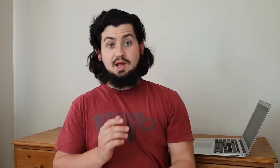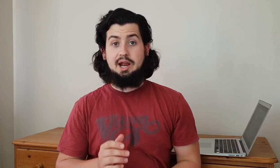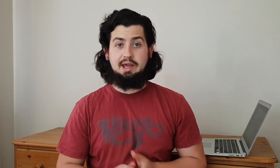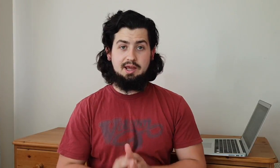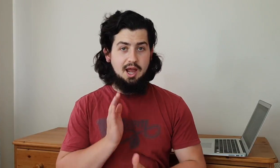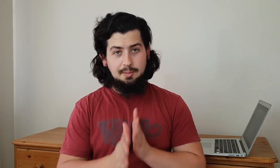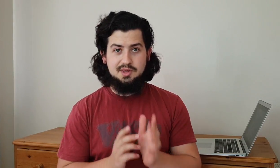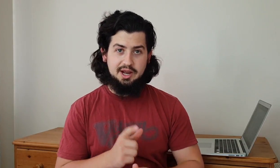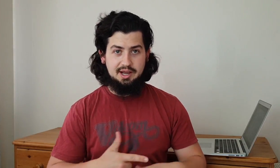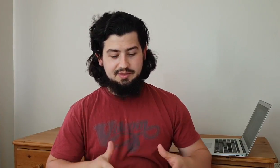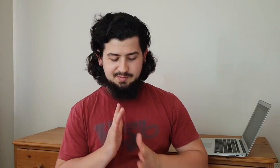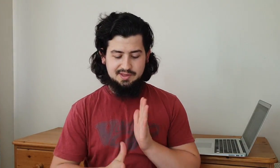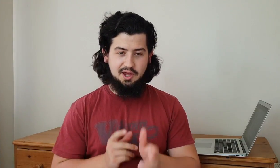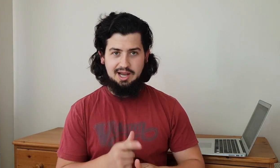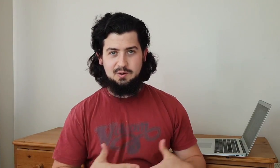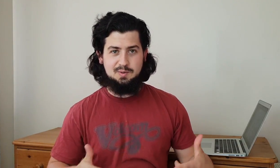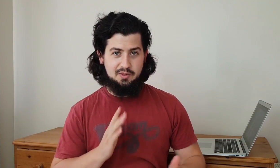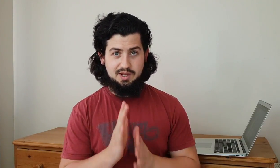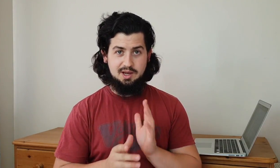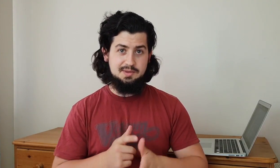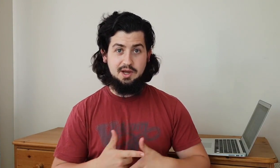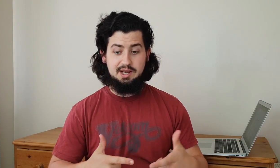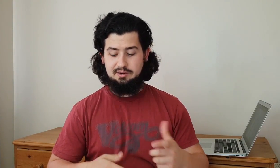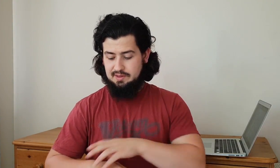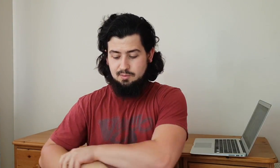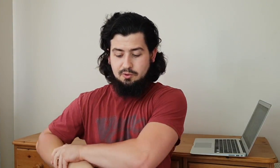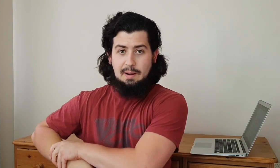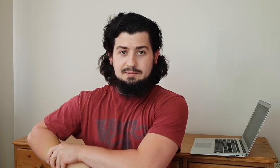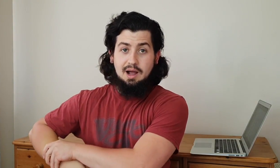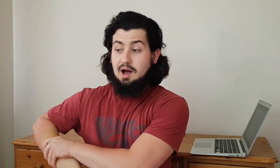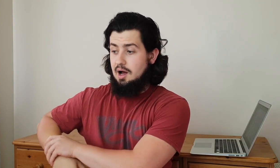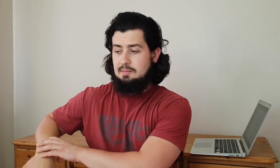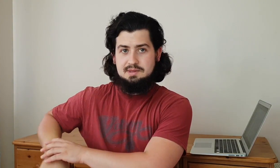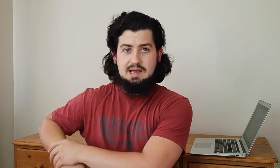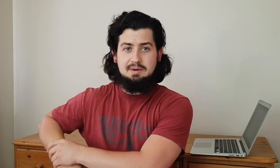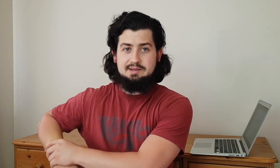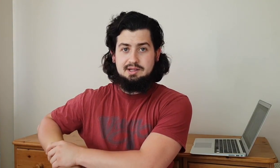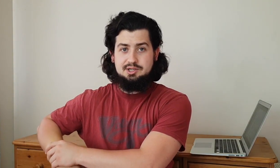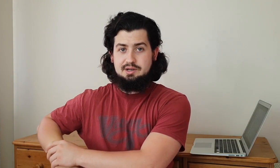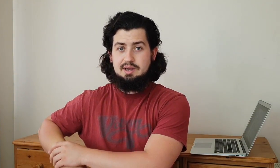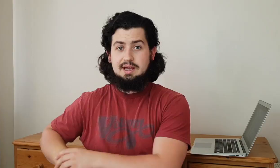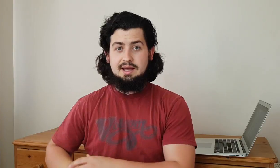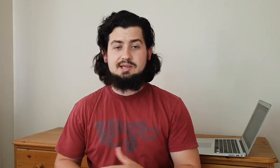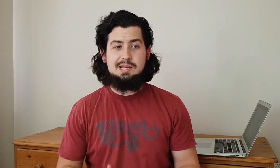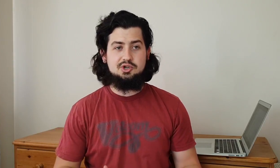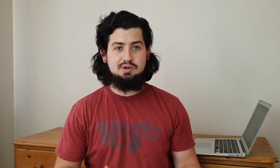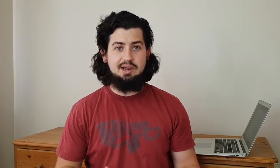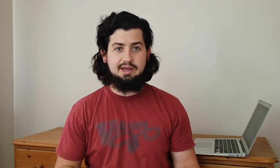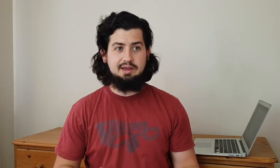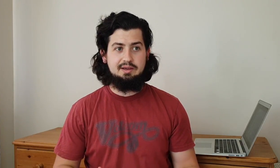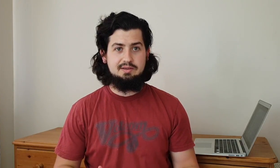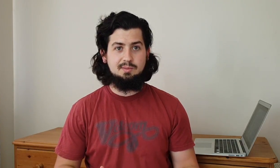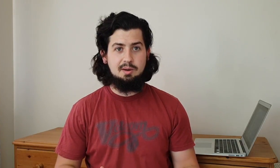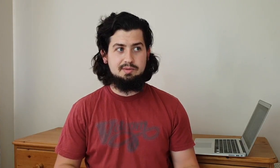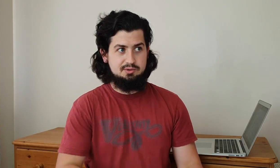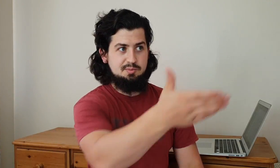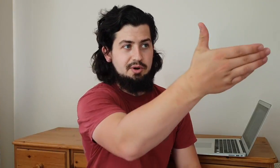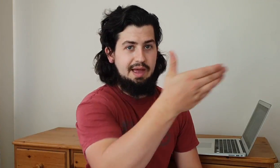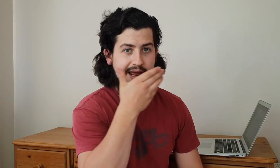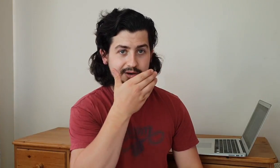signing okay I'm signing this means sign language by the way okay I'm signing here and then someone grabs my arm to get my attention it's literally like someone coming to you and just putting their hand